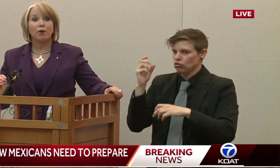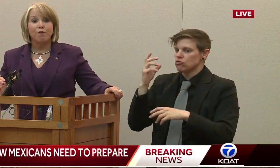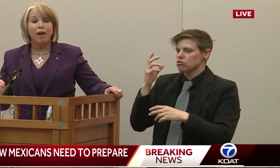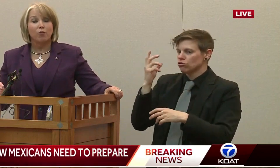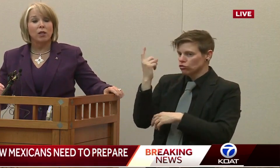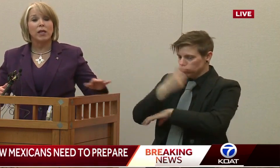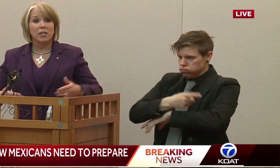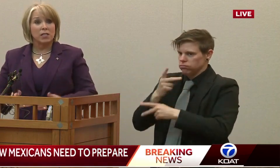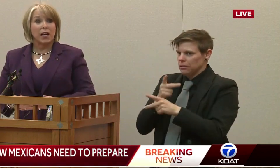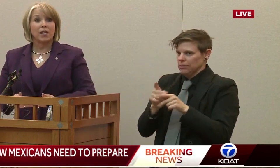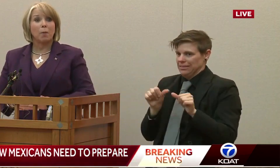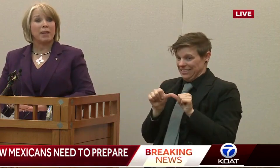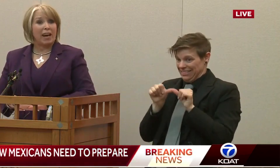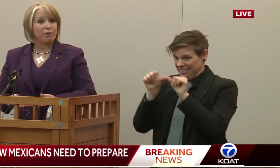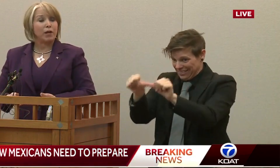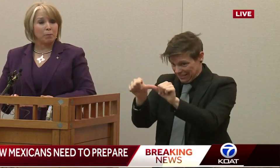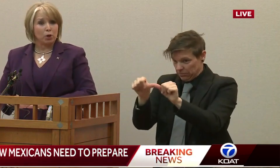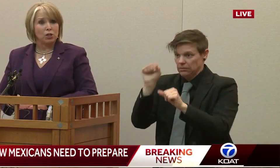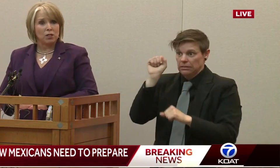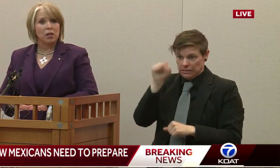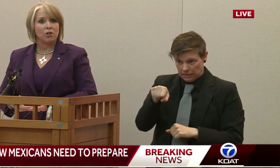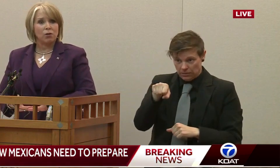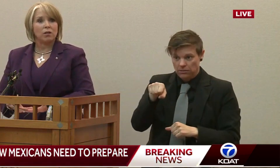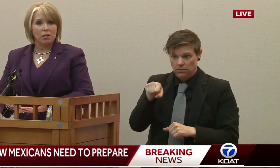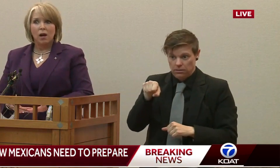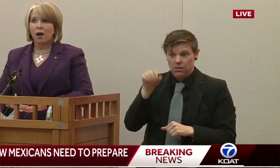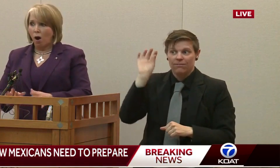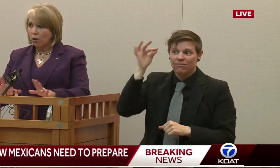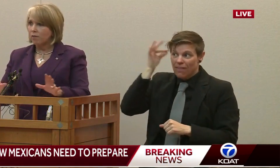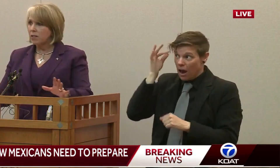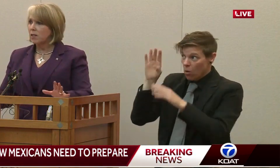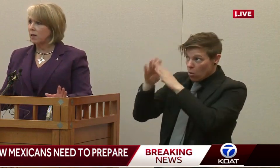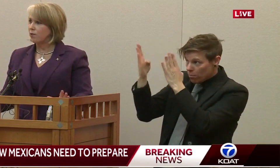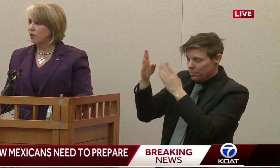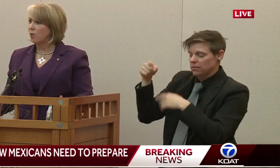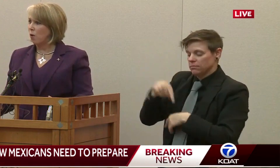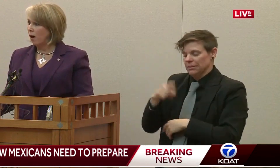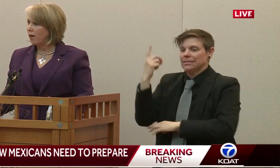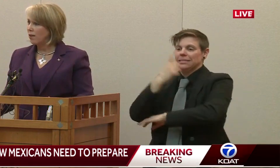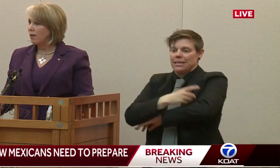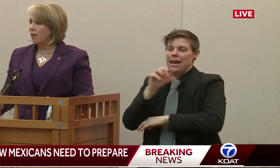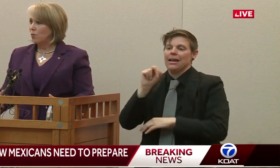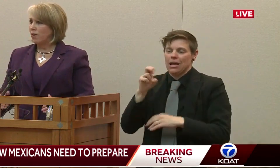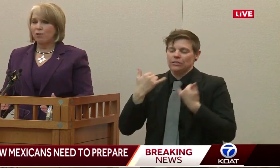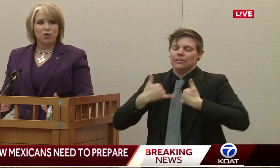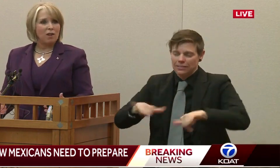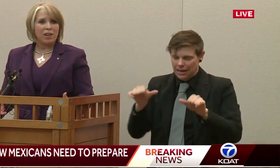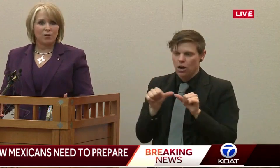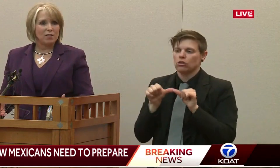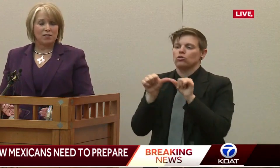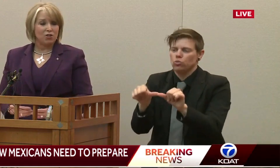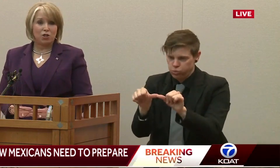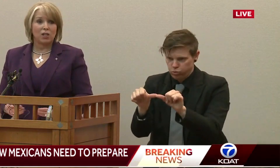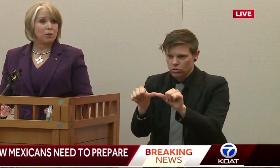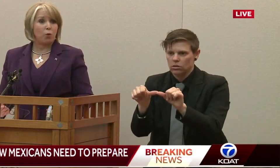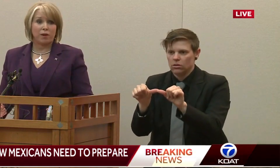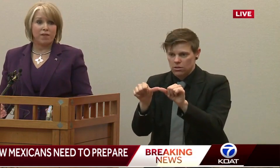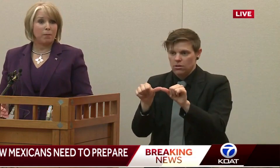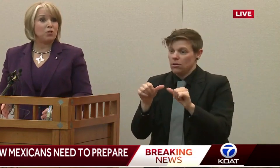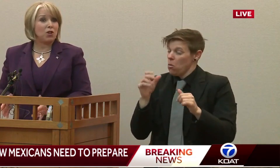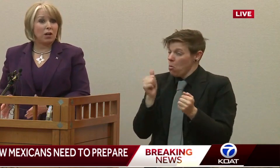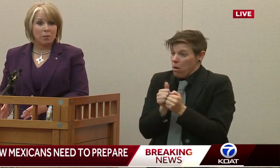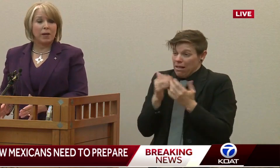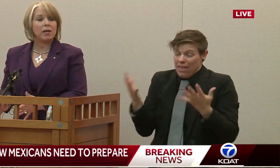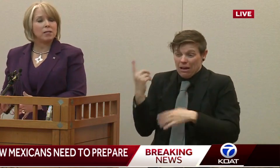required federally to stand up in every emergency, and you can, all of us can understand why. Without child care assistance, you're not